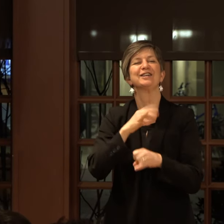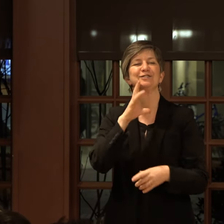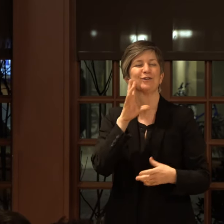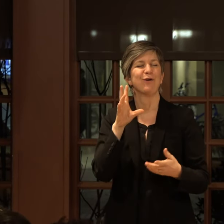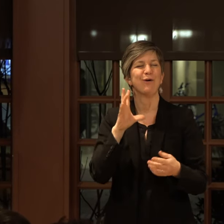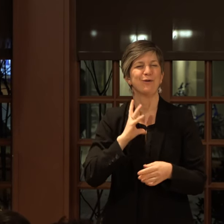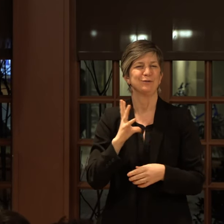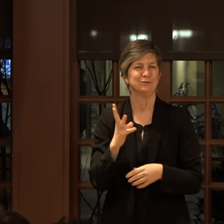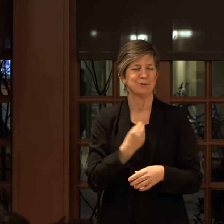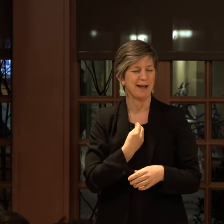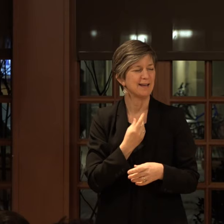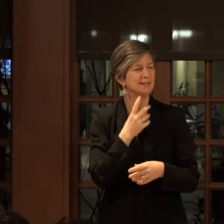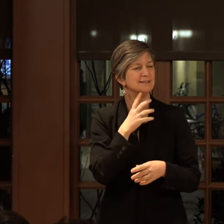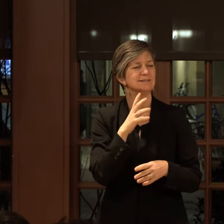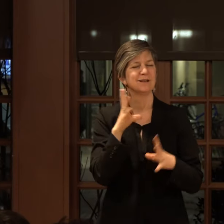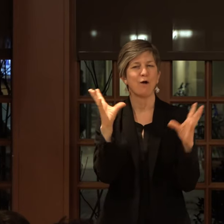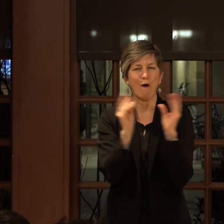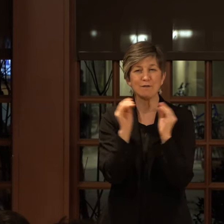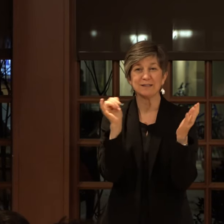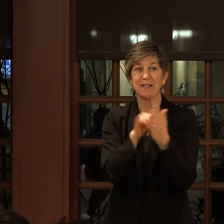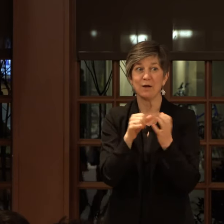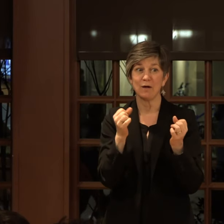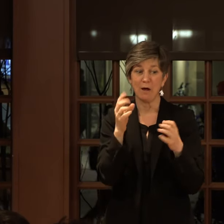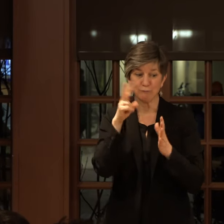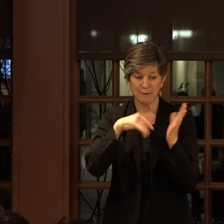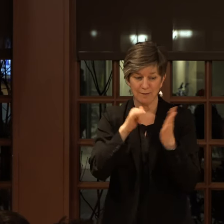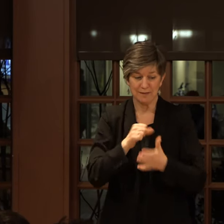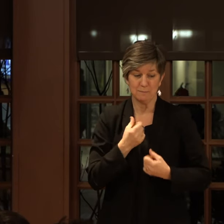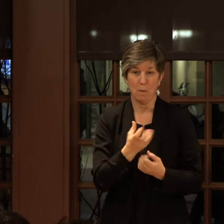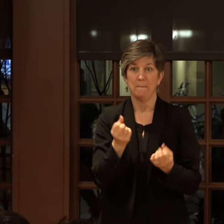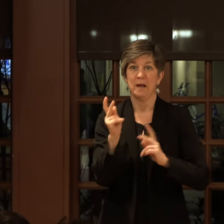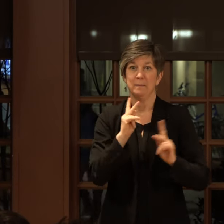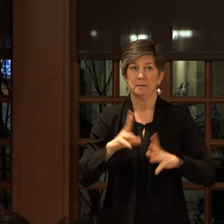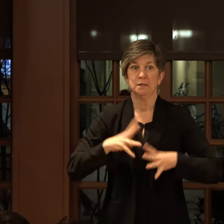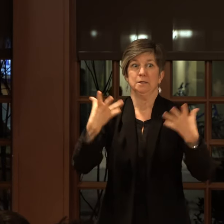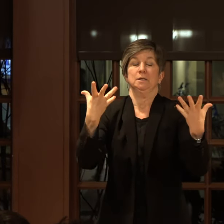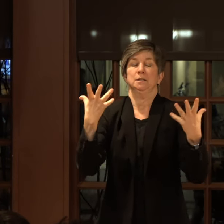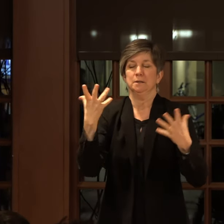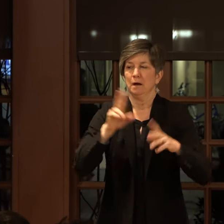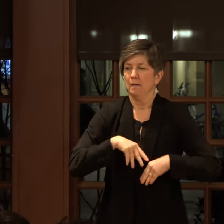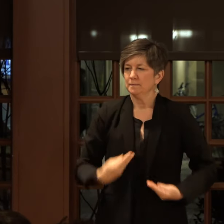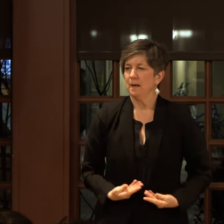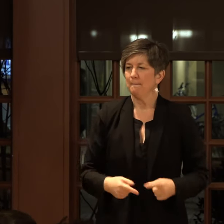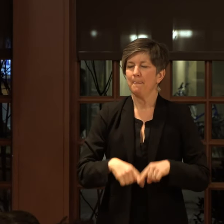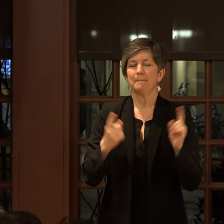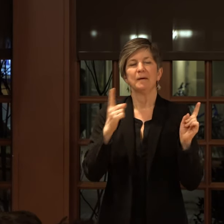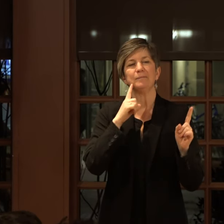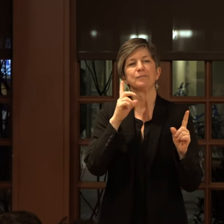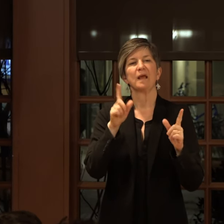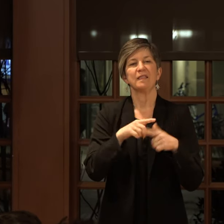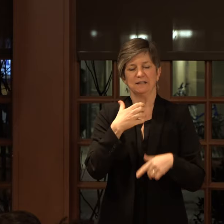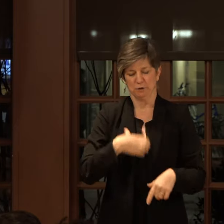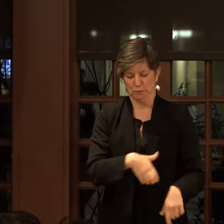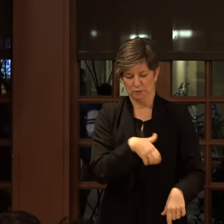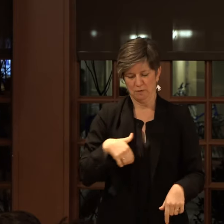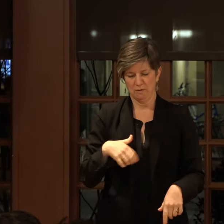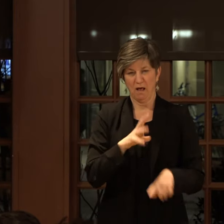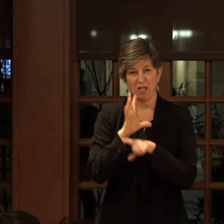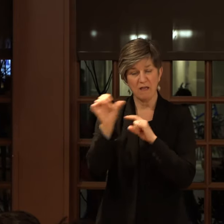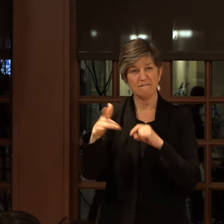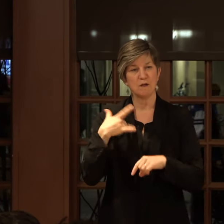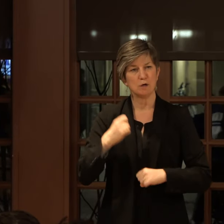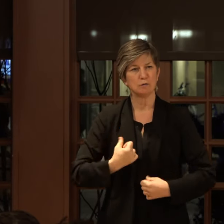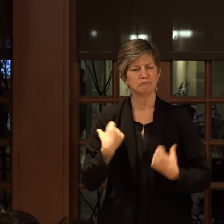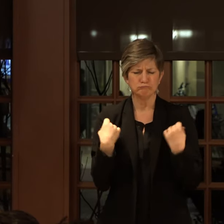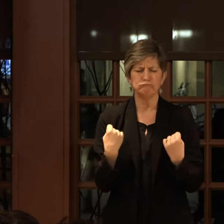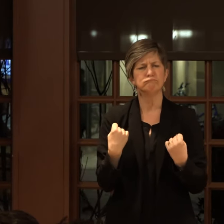conversations with a lot of very passionate people. But I left Switzerland feeling emboldened, so I'm going to